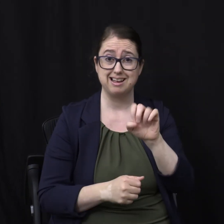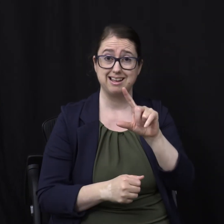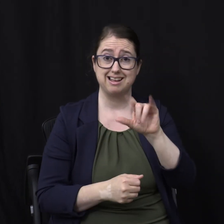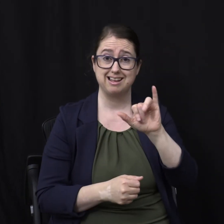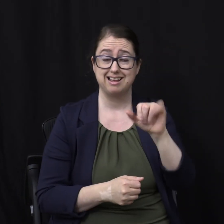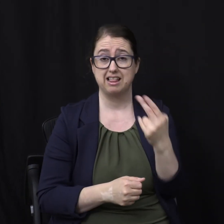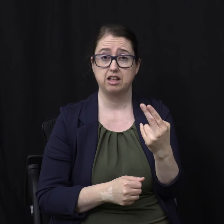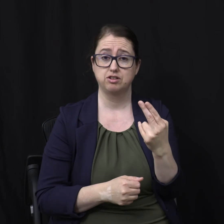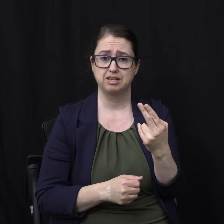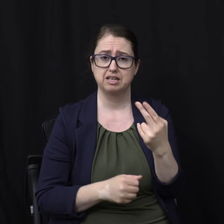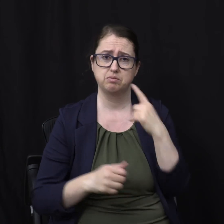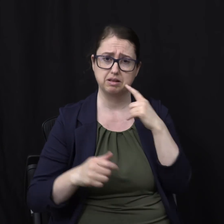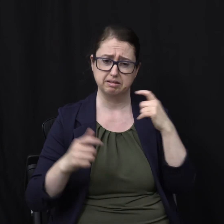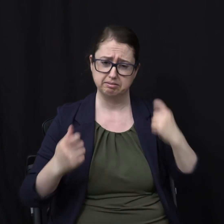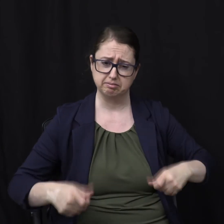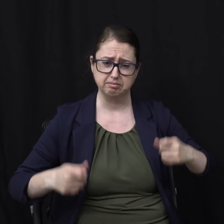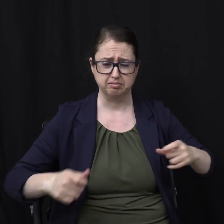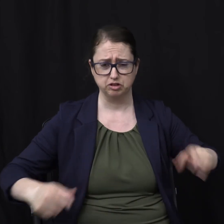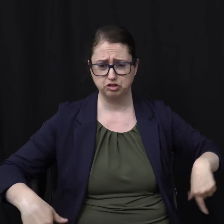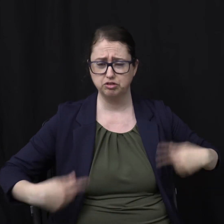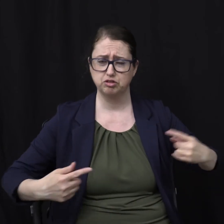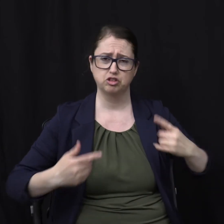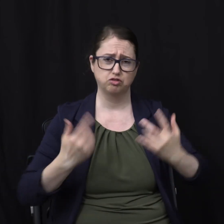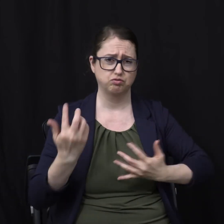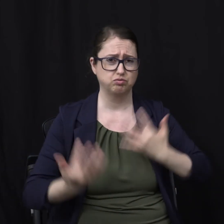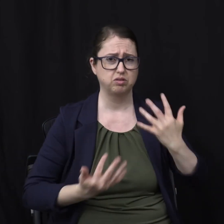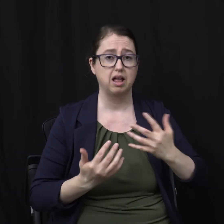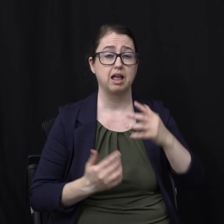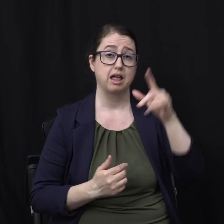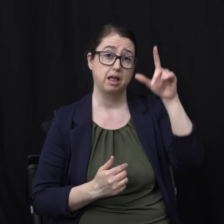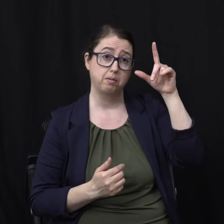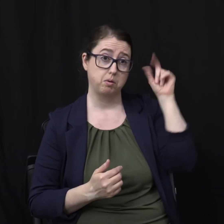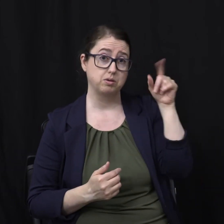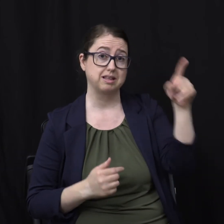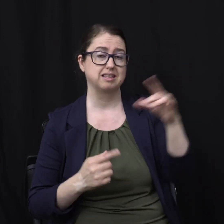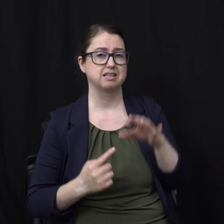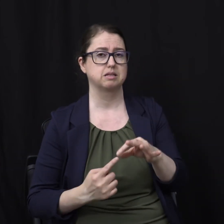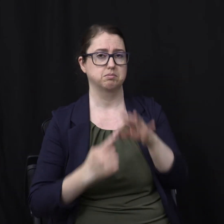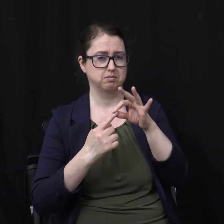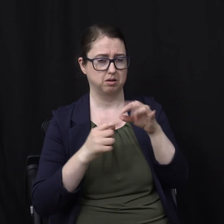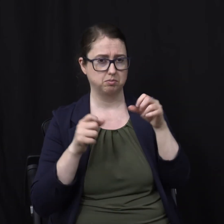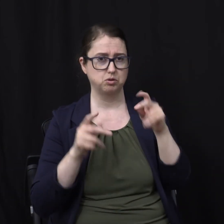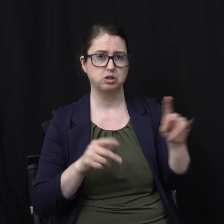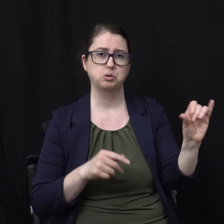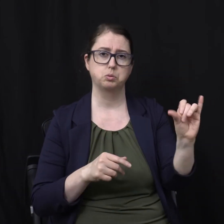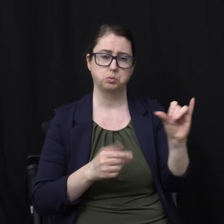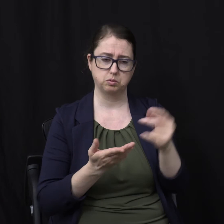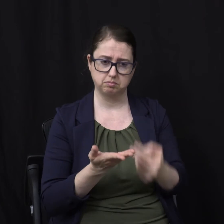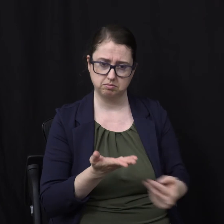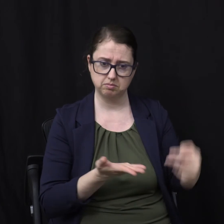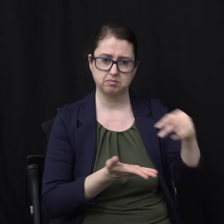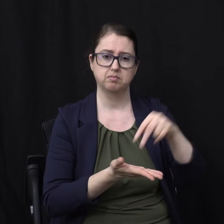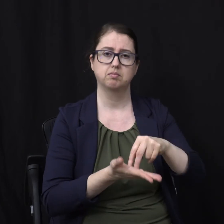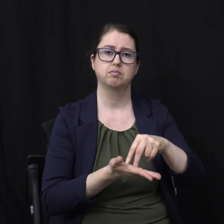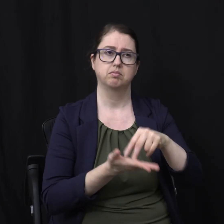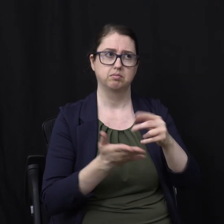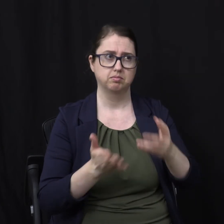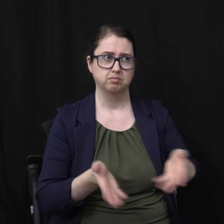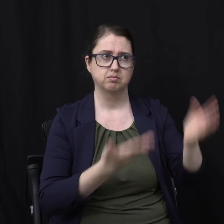fire Pretty awesome And Moses got that same privilege too To go to heaven As we talked about the other day When he was raised from the dead Philippians